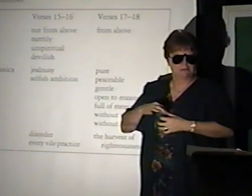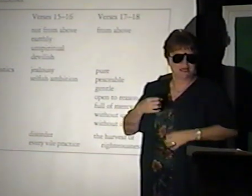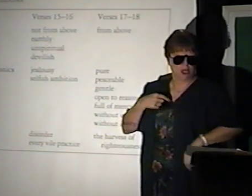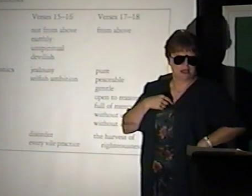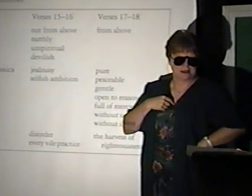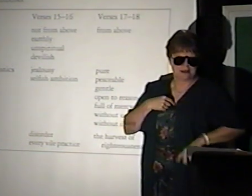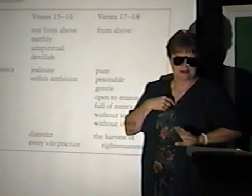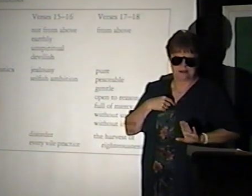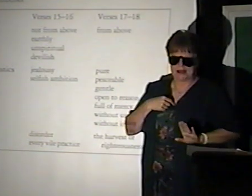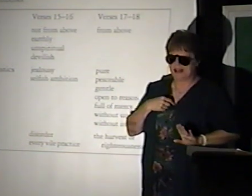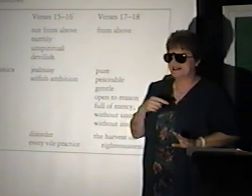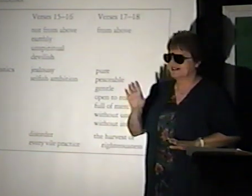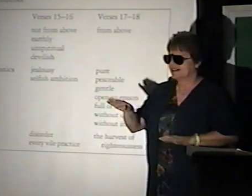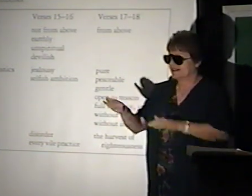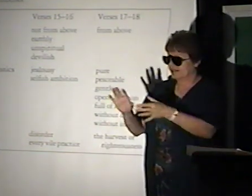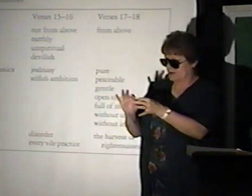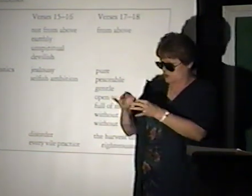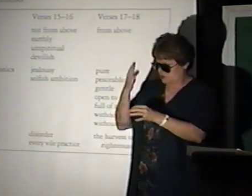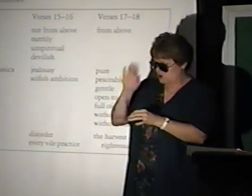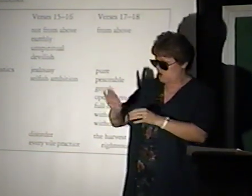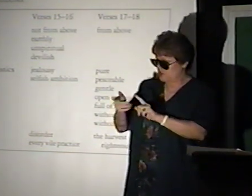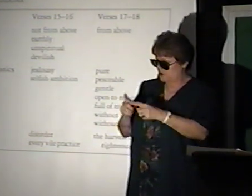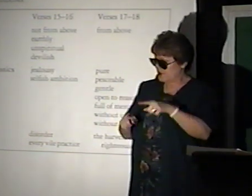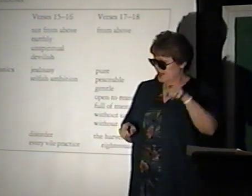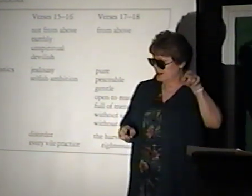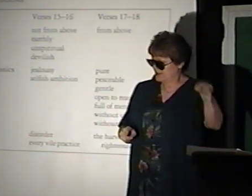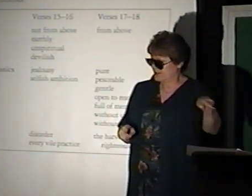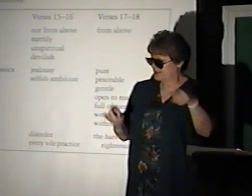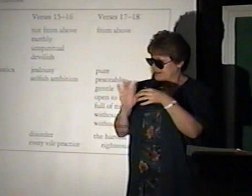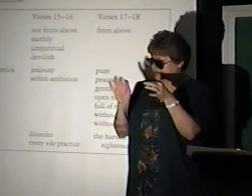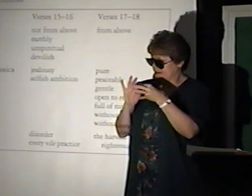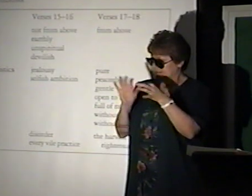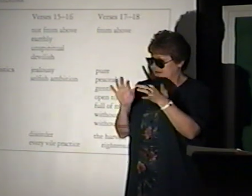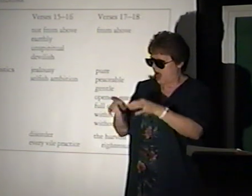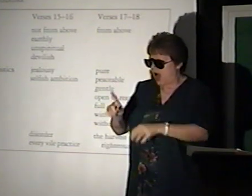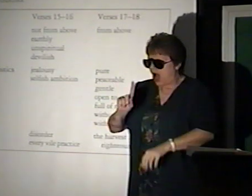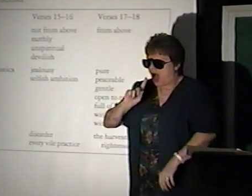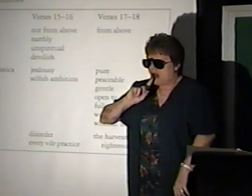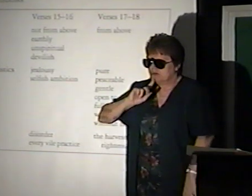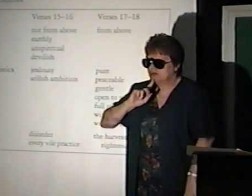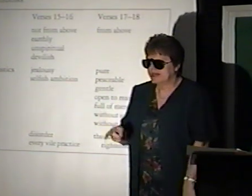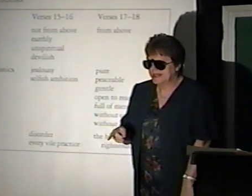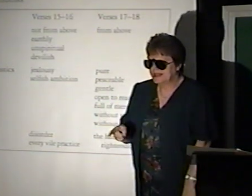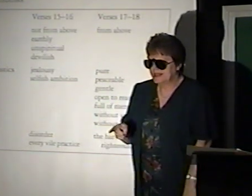spirit. You know the friend, really?